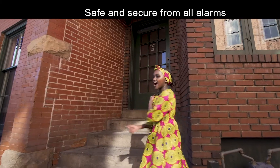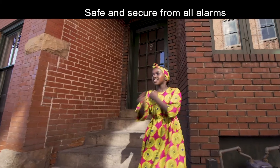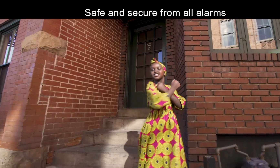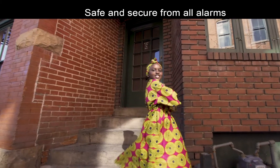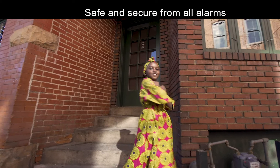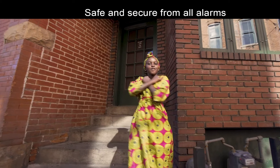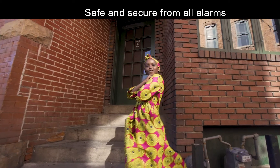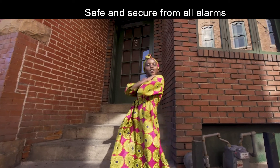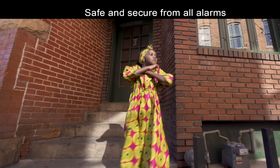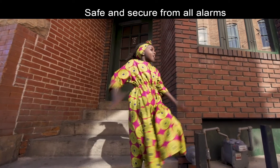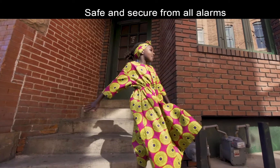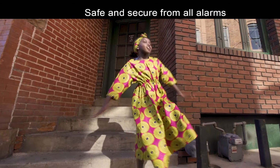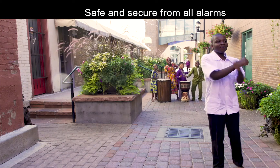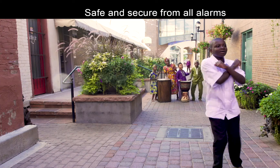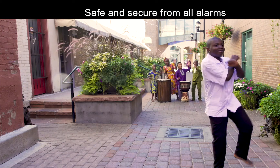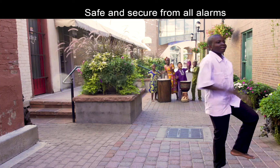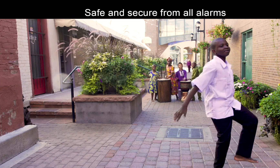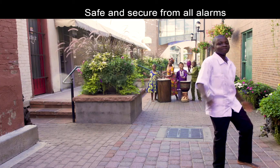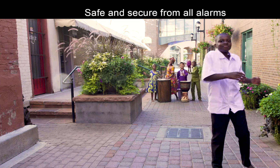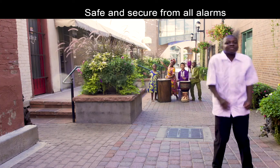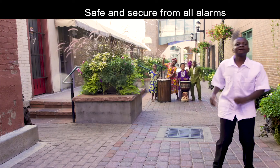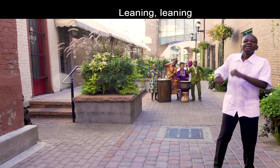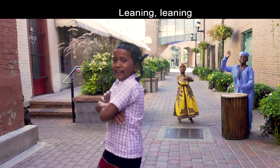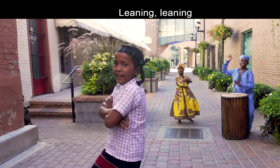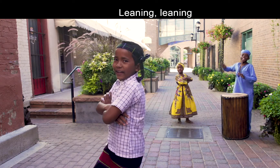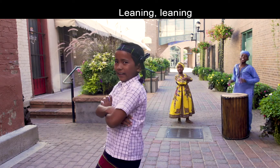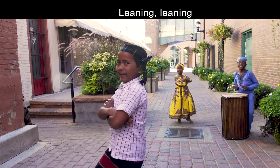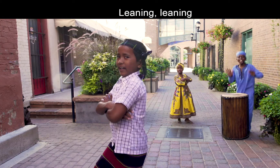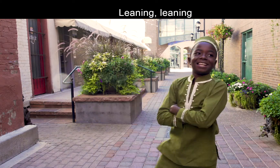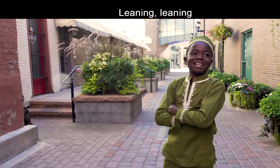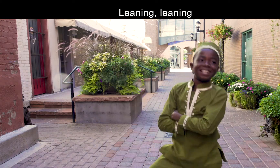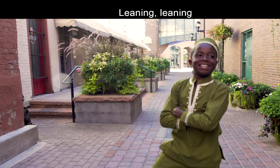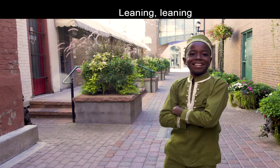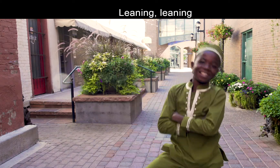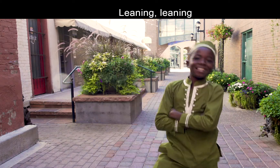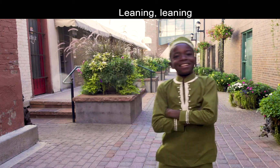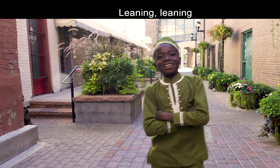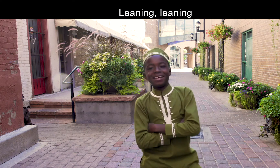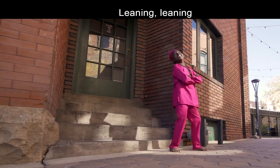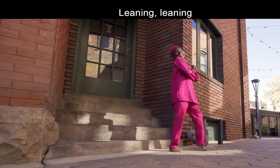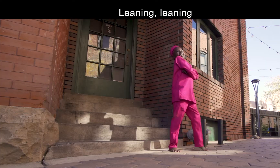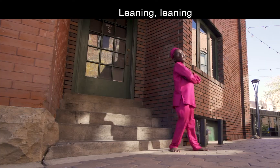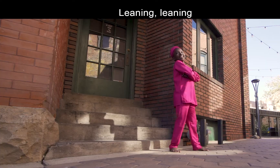and secure from all of the arms. Leaning, leaning.